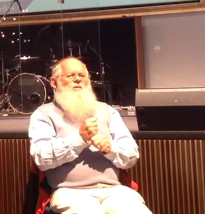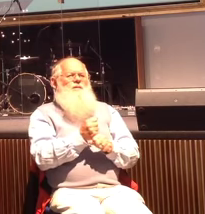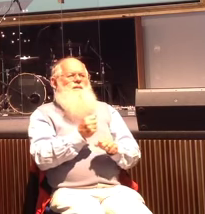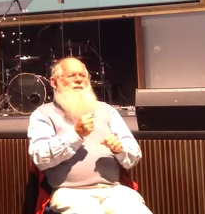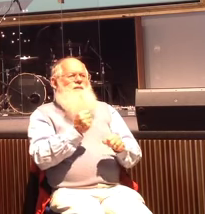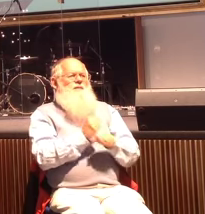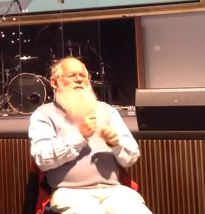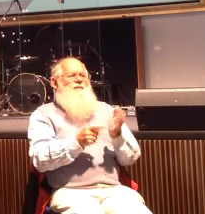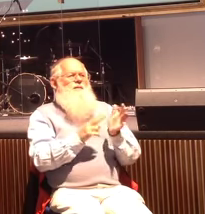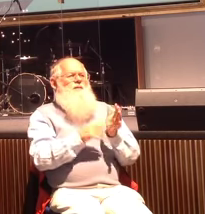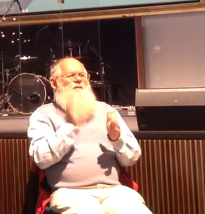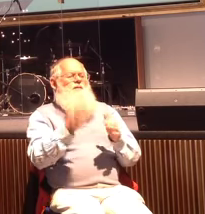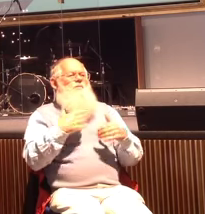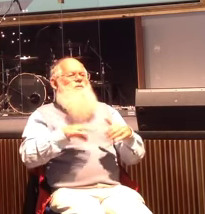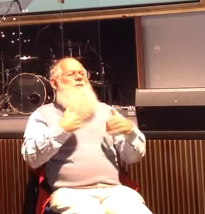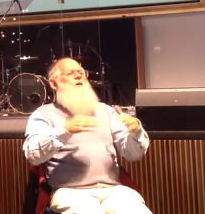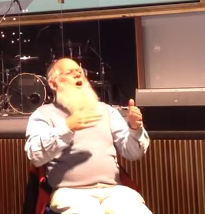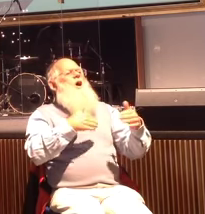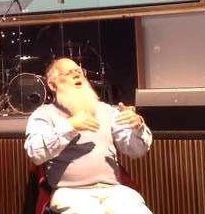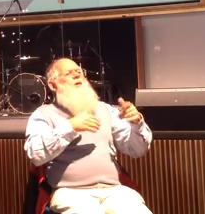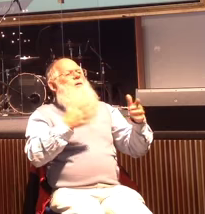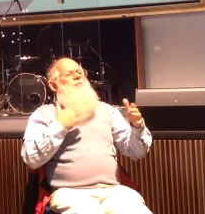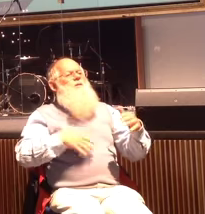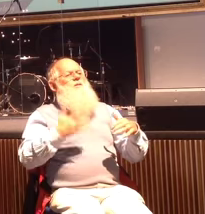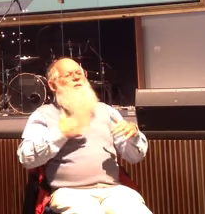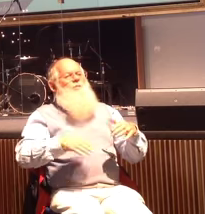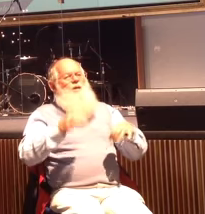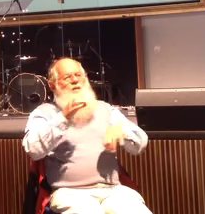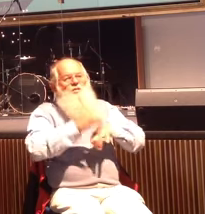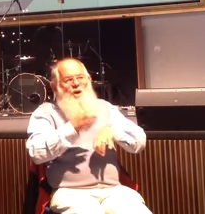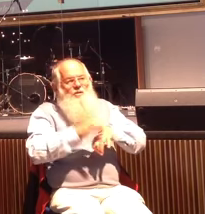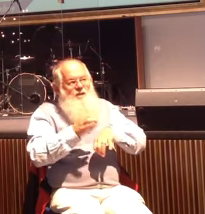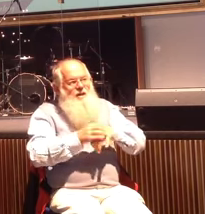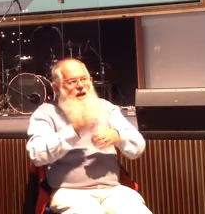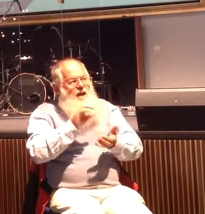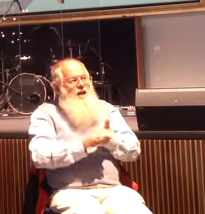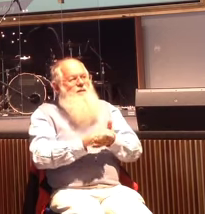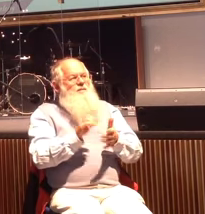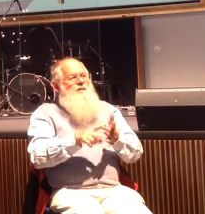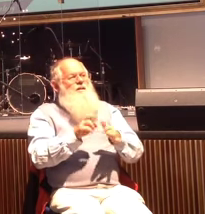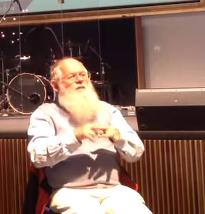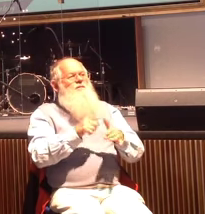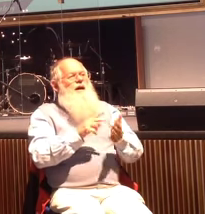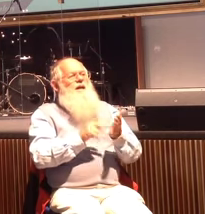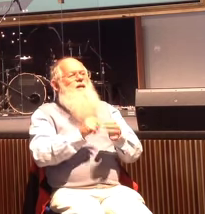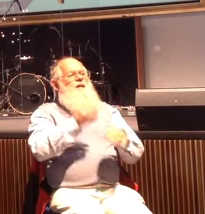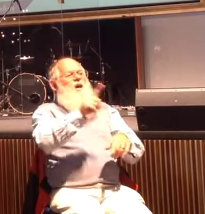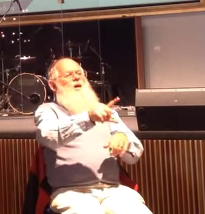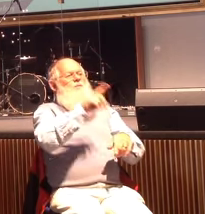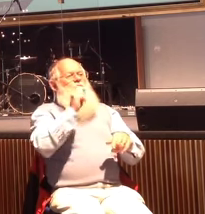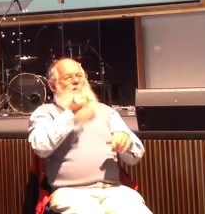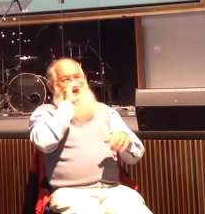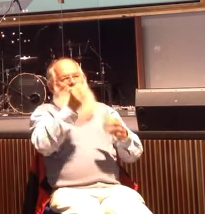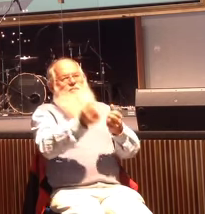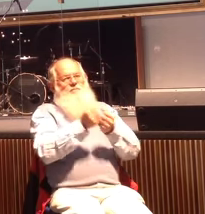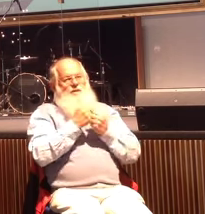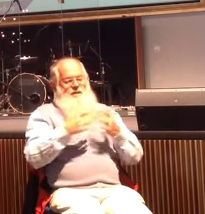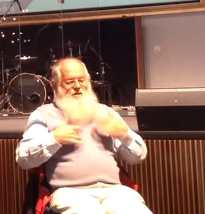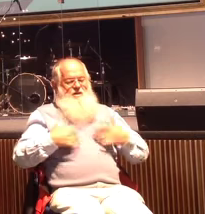enlisted and go because he wanted to be a medic so that he felt if there's any opportunity that I can bring lives together as